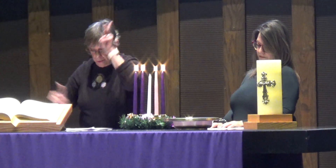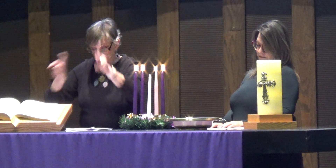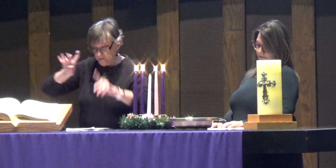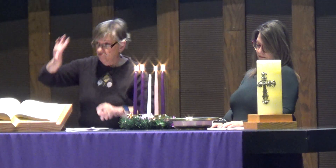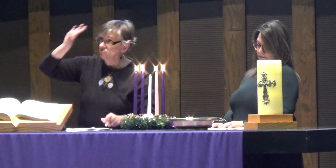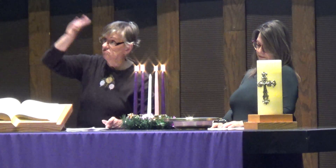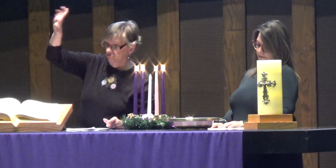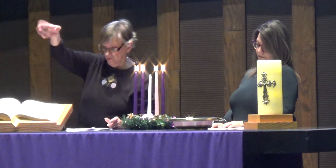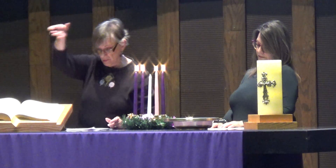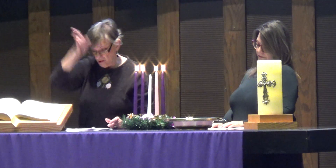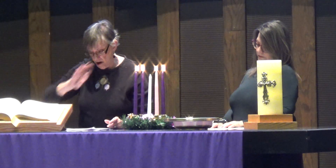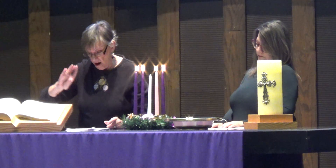Rejoice, people of God.